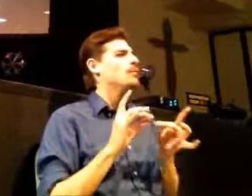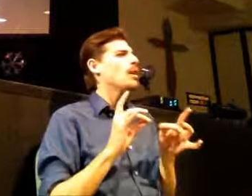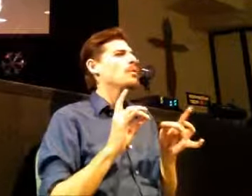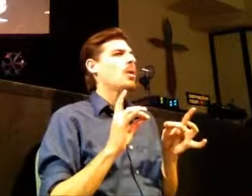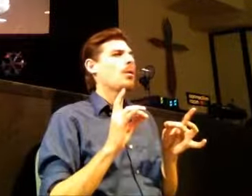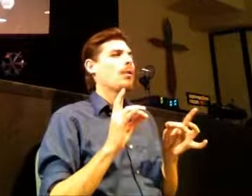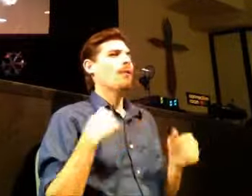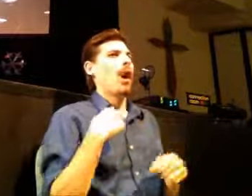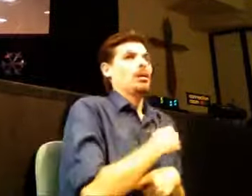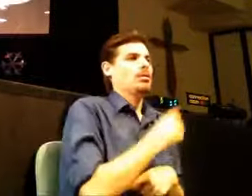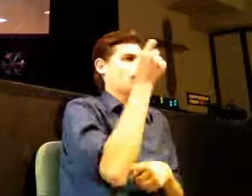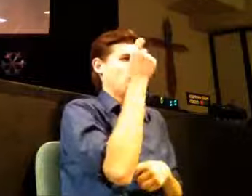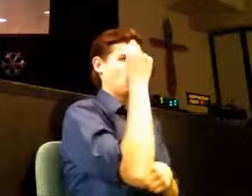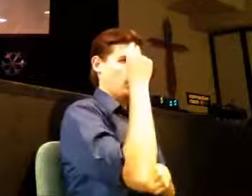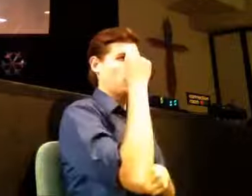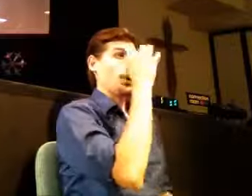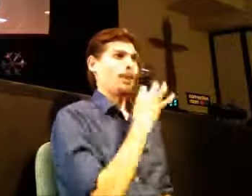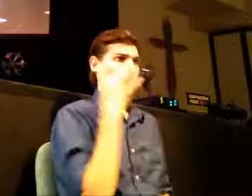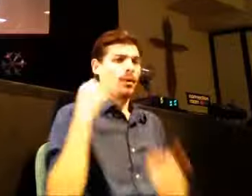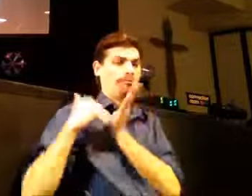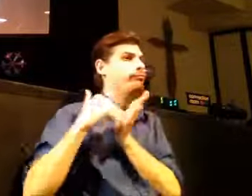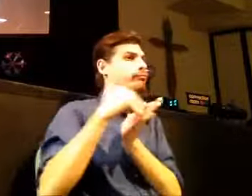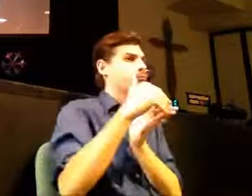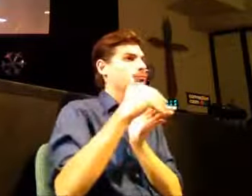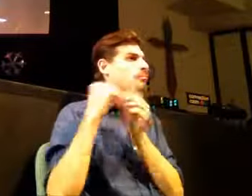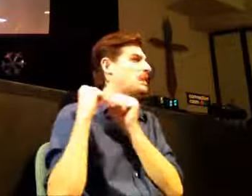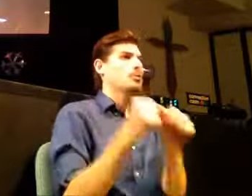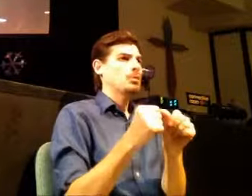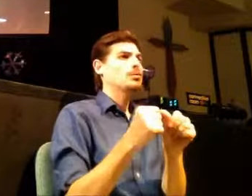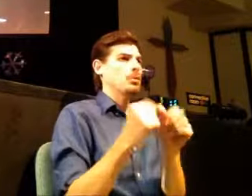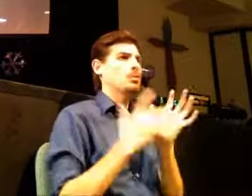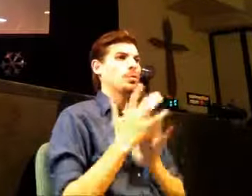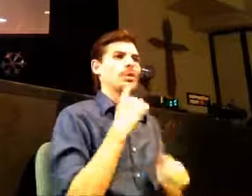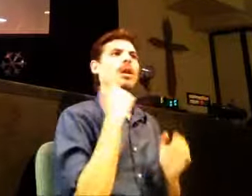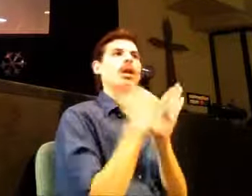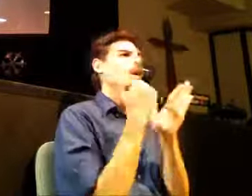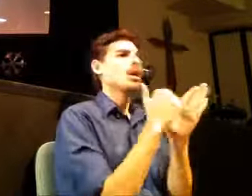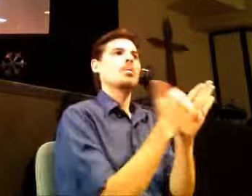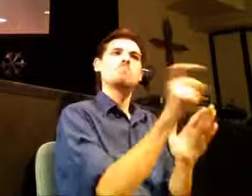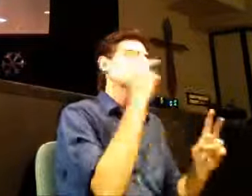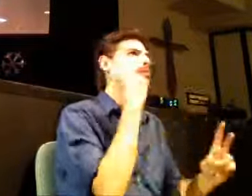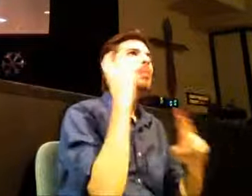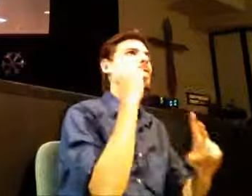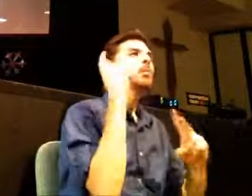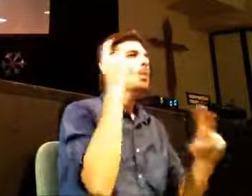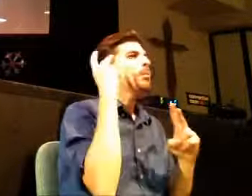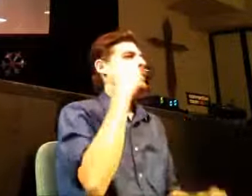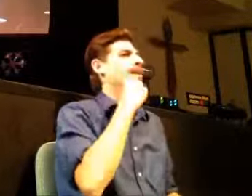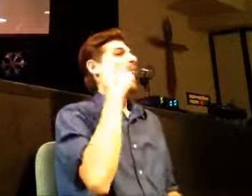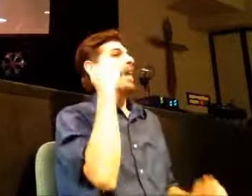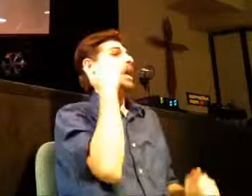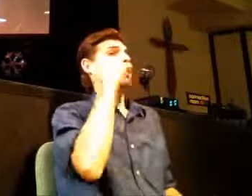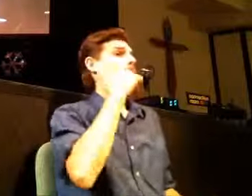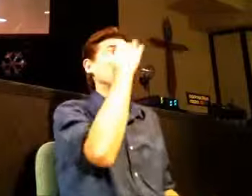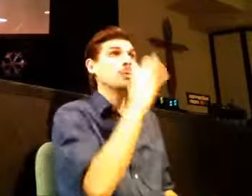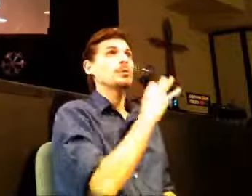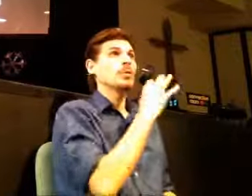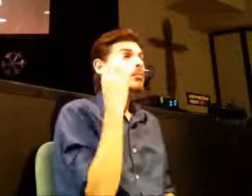and why we still practice communion today here's what's going on here's what jesus told us to do in this of 2 000 years every time we practice communion in a way we are taking